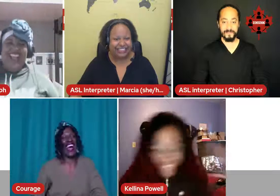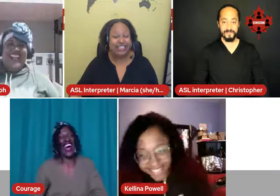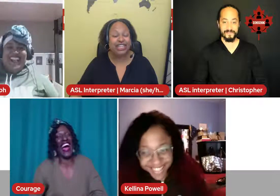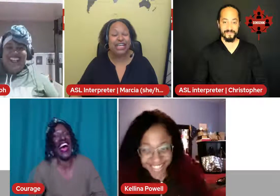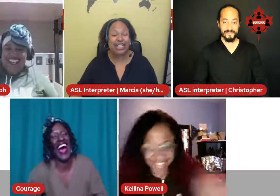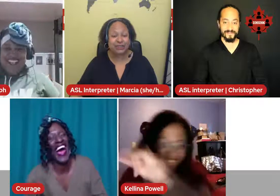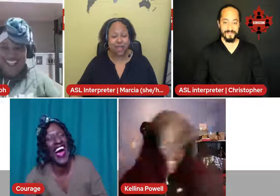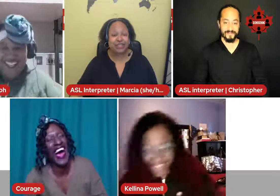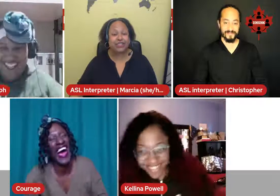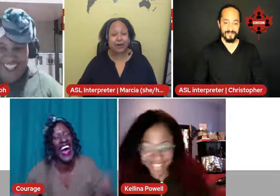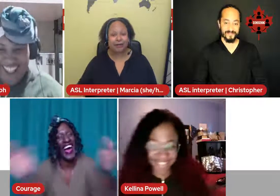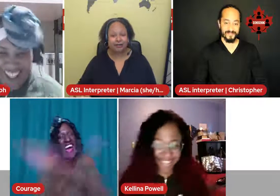That's right. Sure enough.